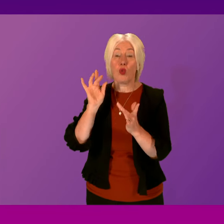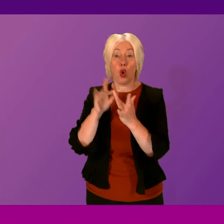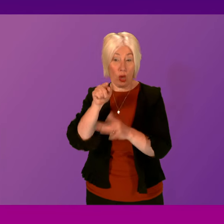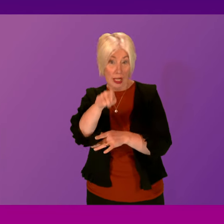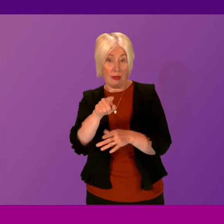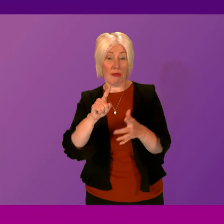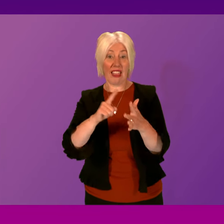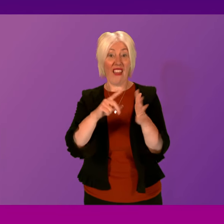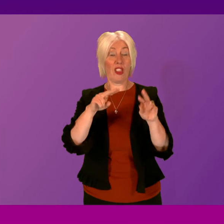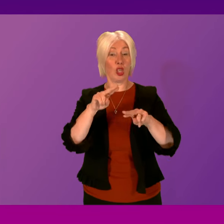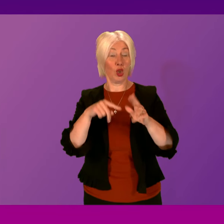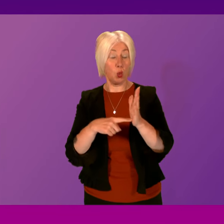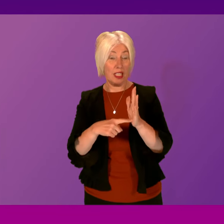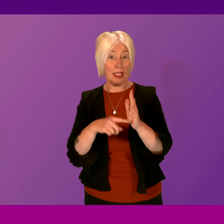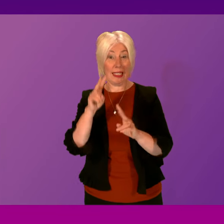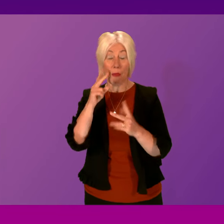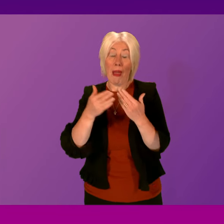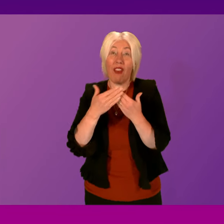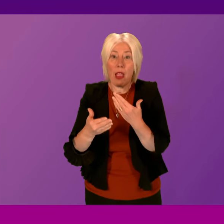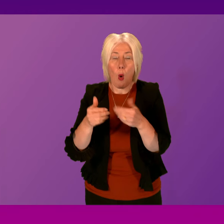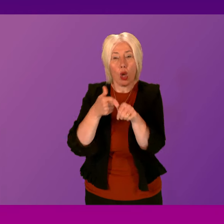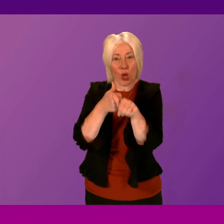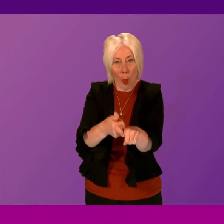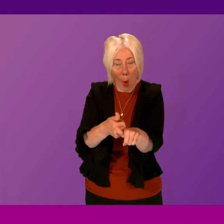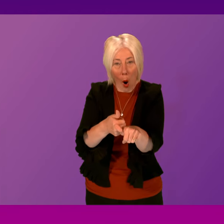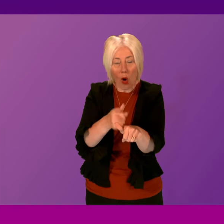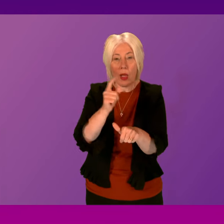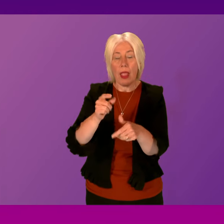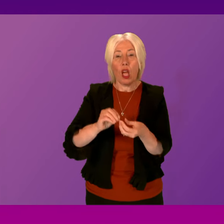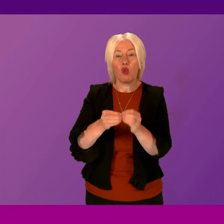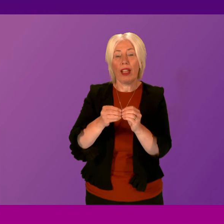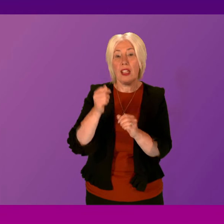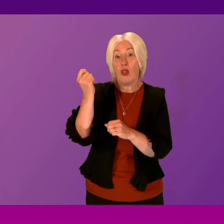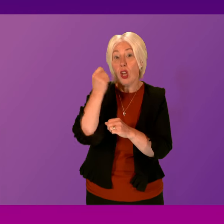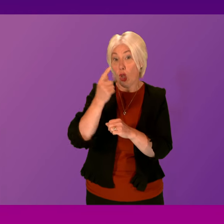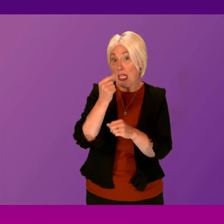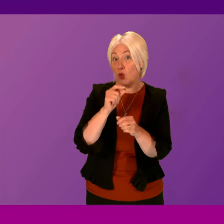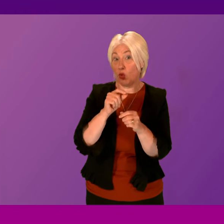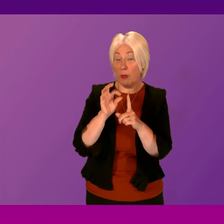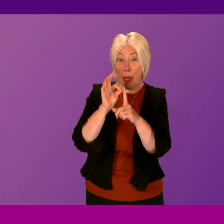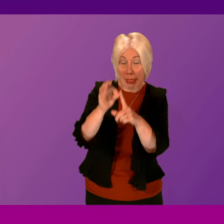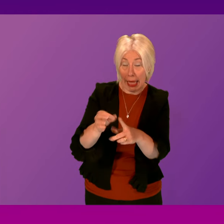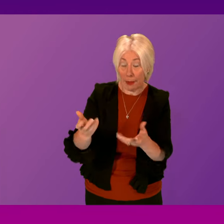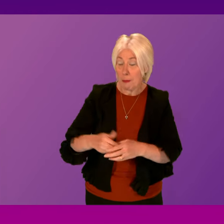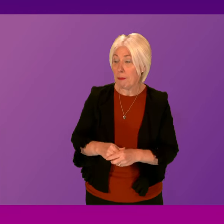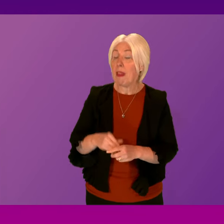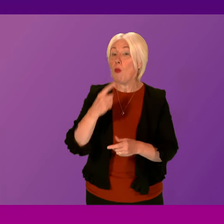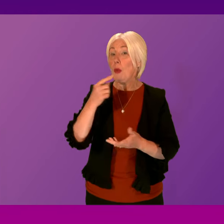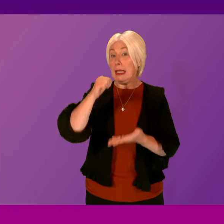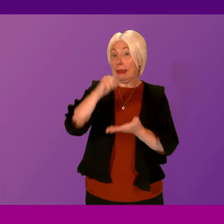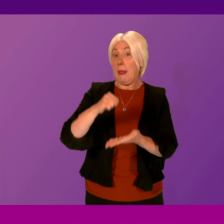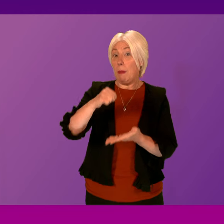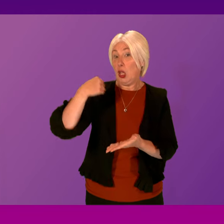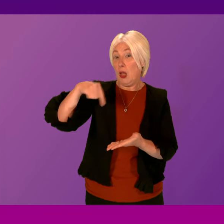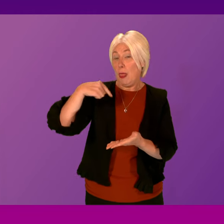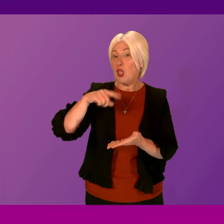in order to see if there's any further support that we can direct Creative Stirling towards. As announced in the budget earlier this week,